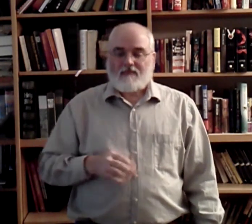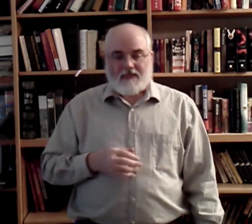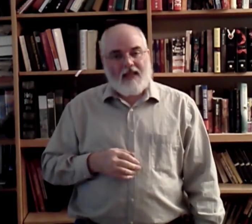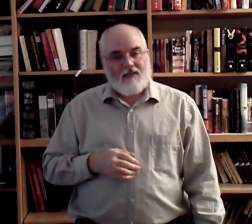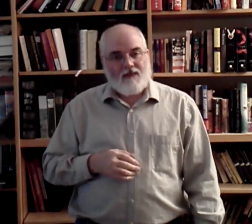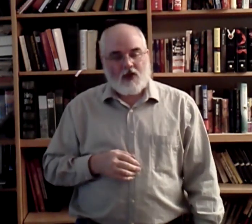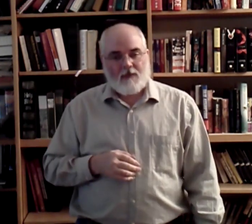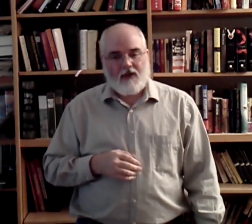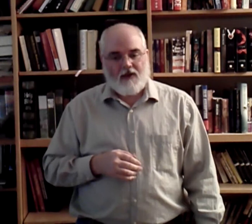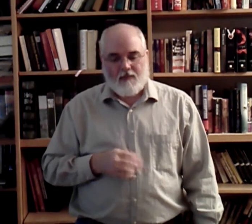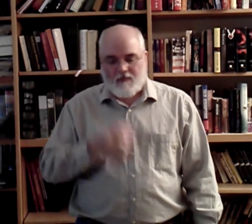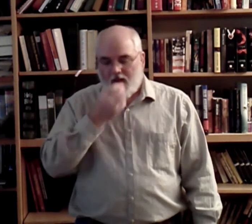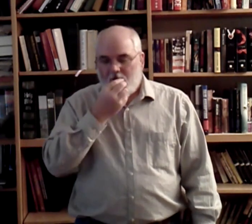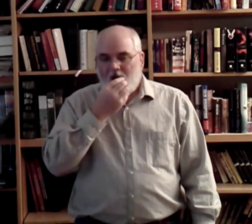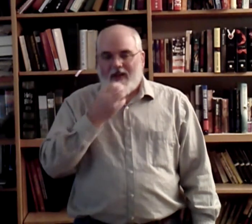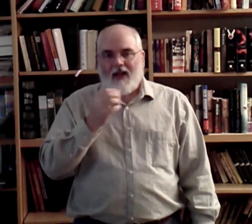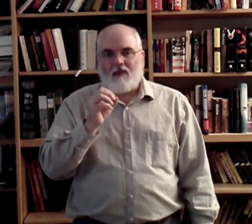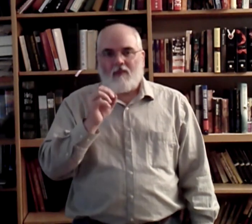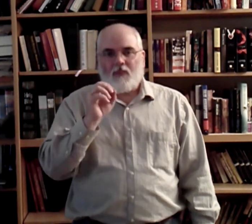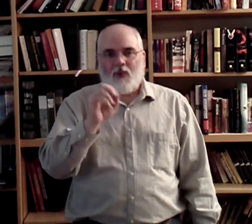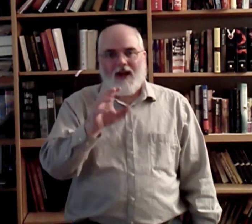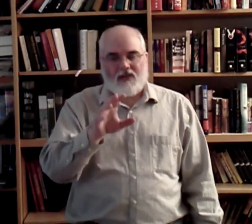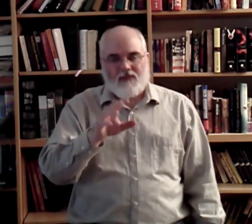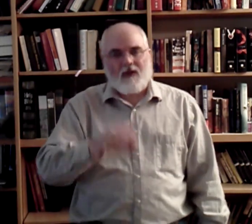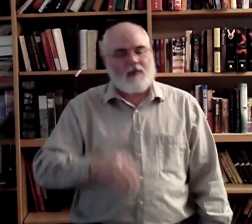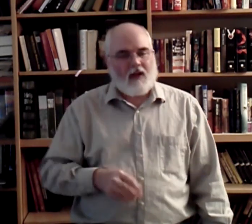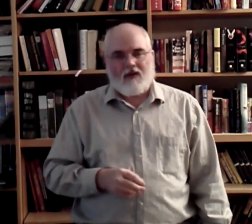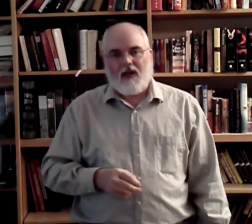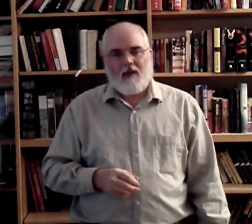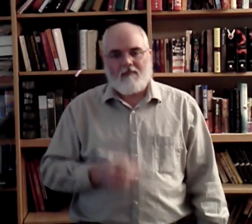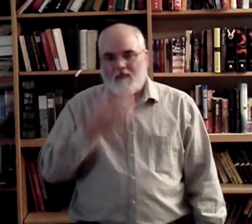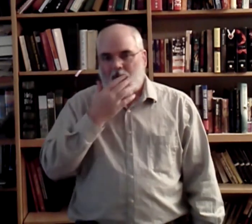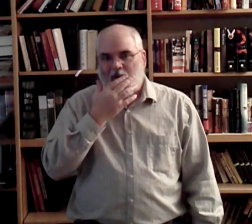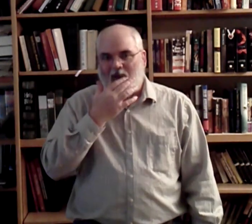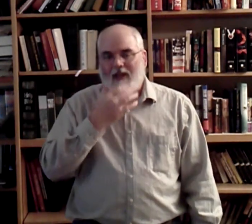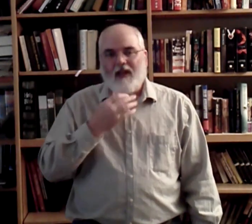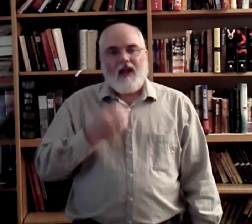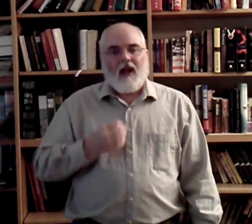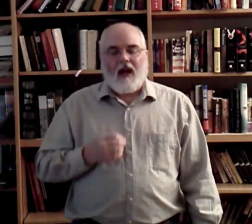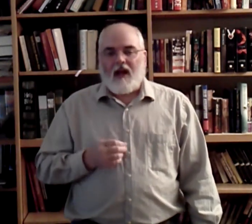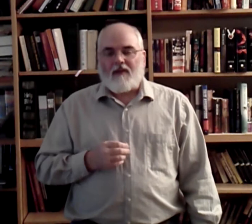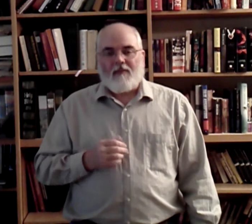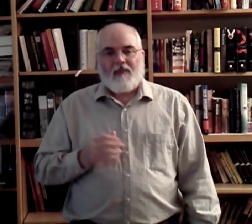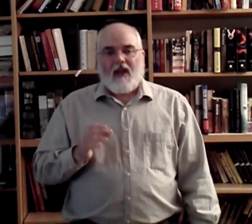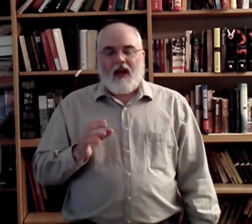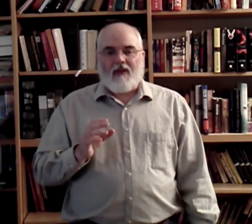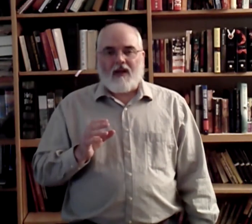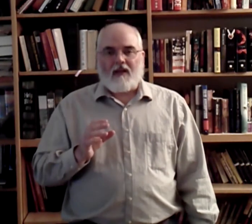And then fingerspell your name. Now, practice fingerspelling your name. Alright? Uh. I've got a